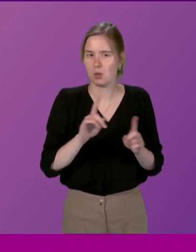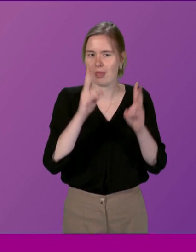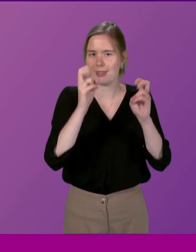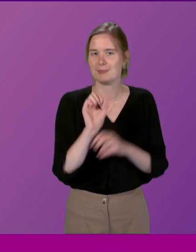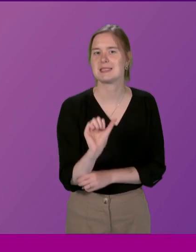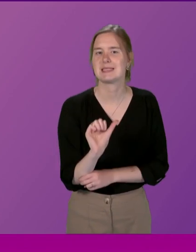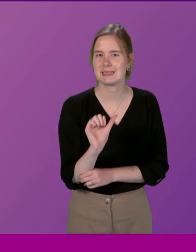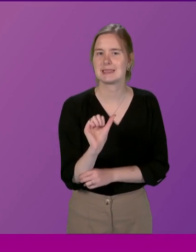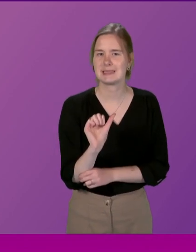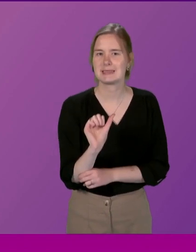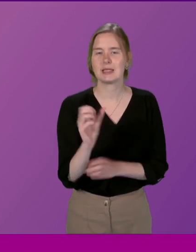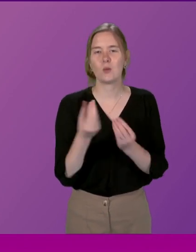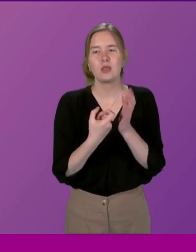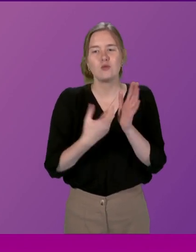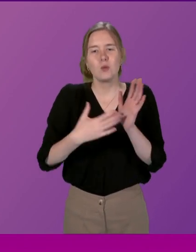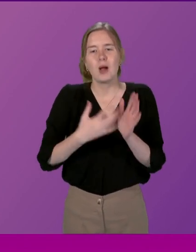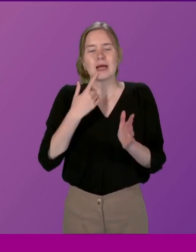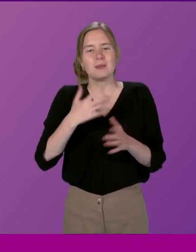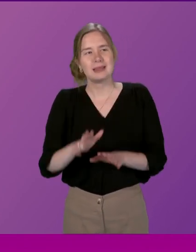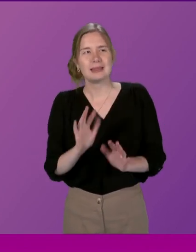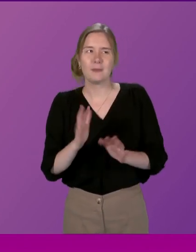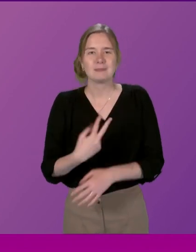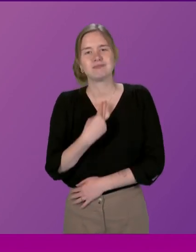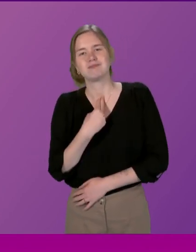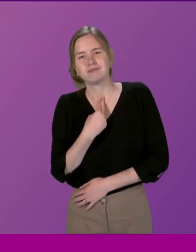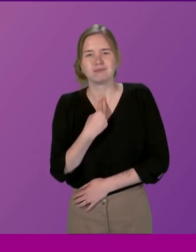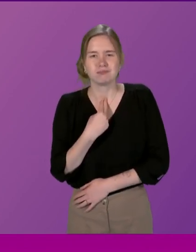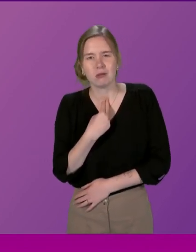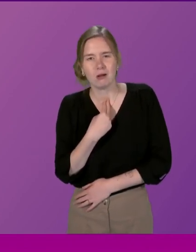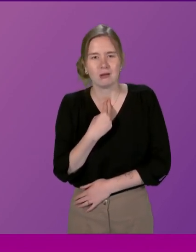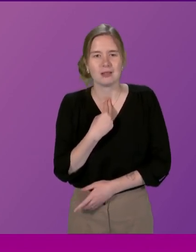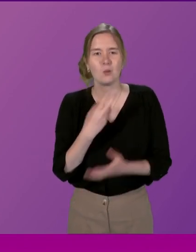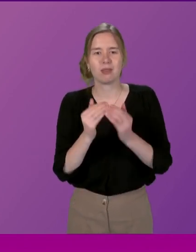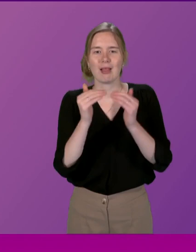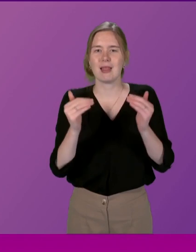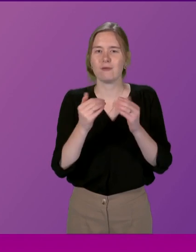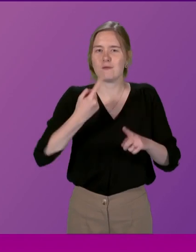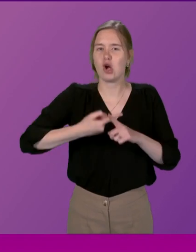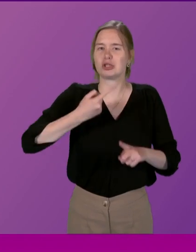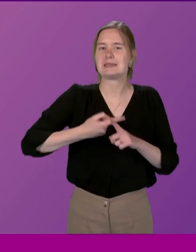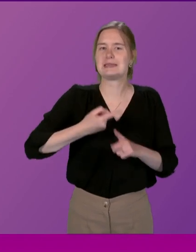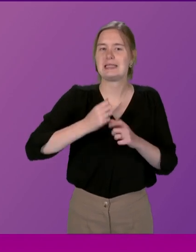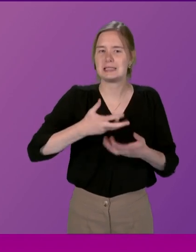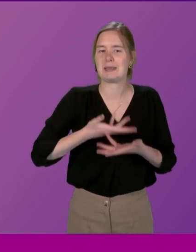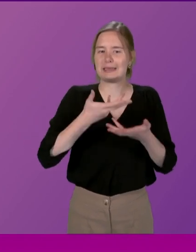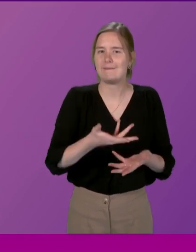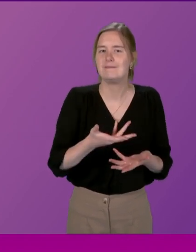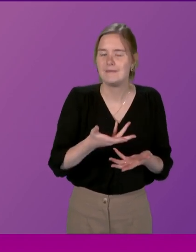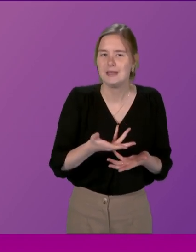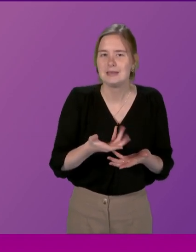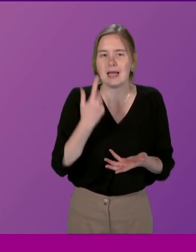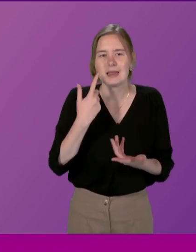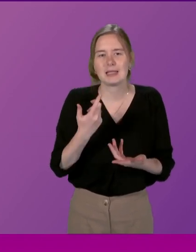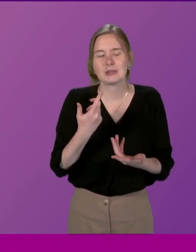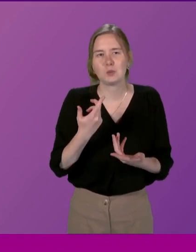six because along with Ruth Maguire I'm slightly disappointed in the level of urgency that this has been given and I think we've